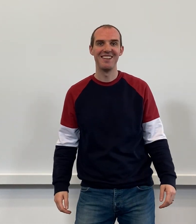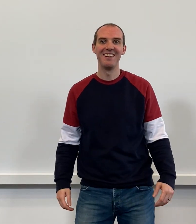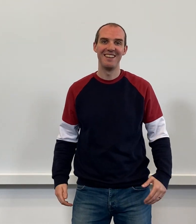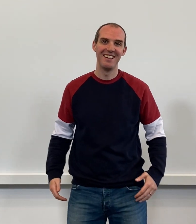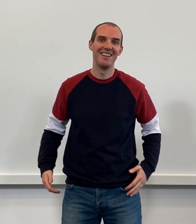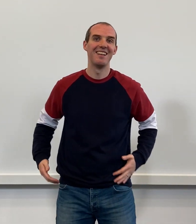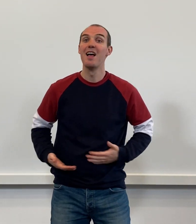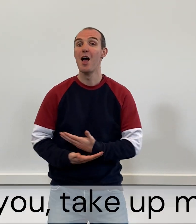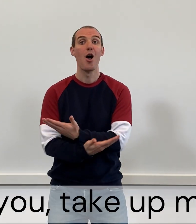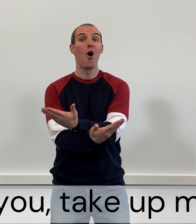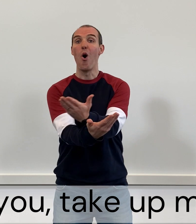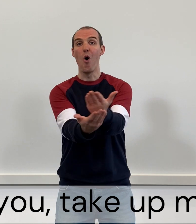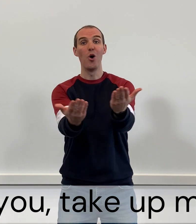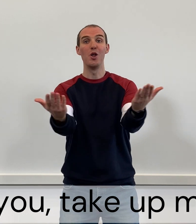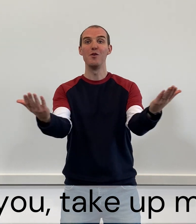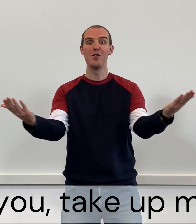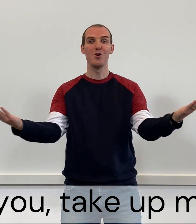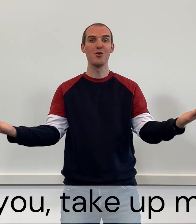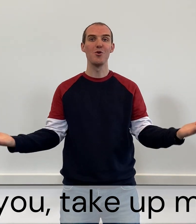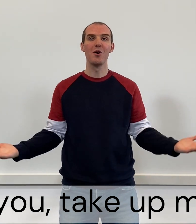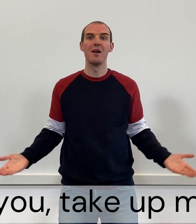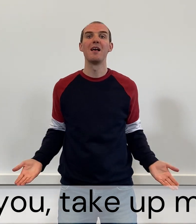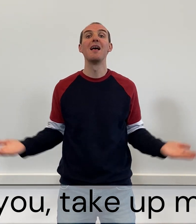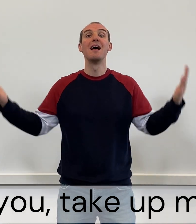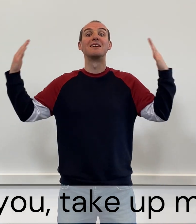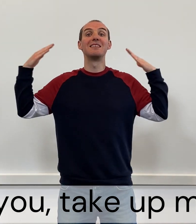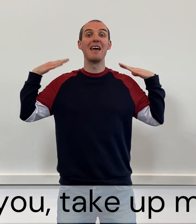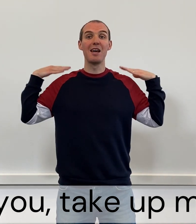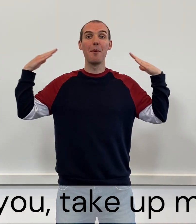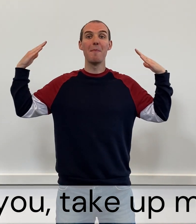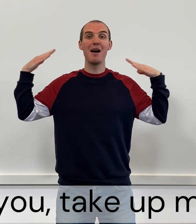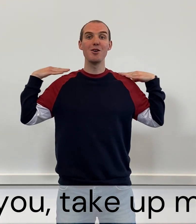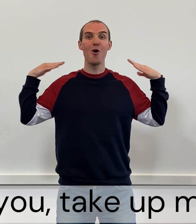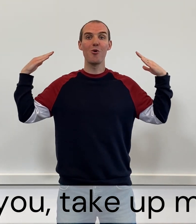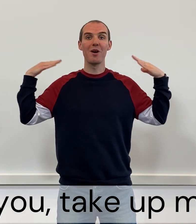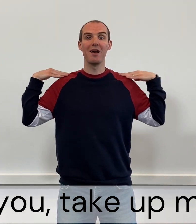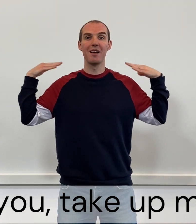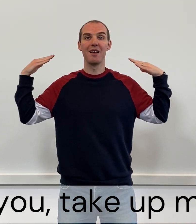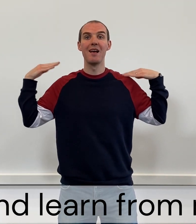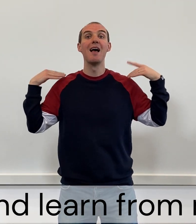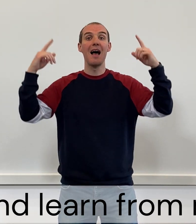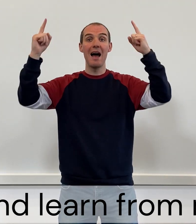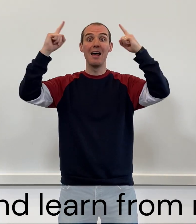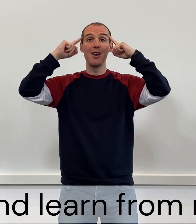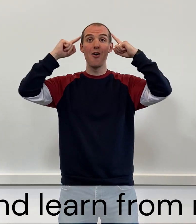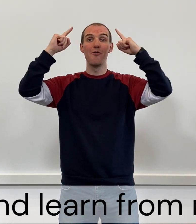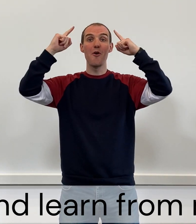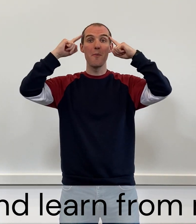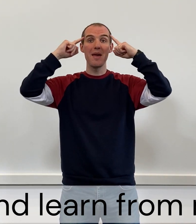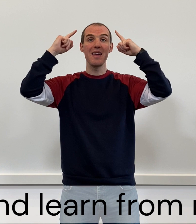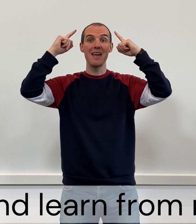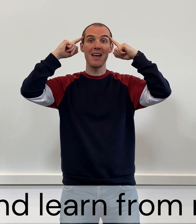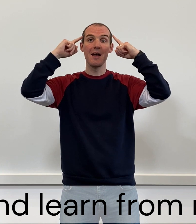Hey, all of you, take up my yoke, and learn from me,